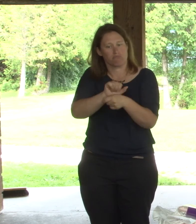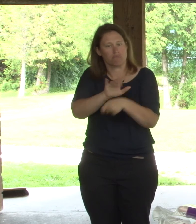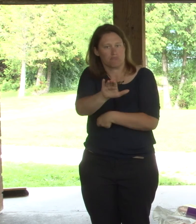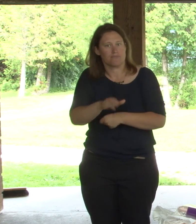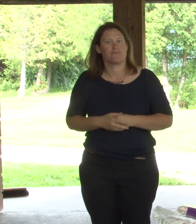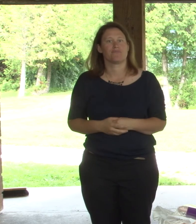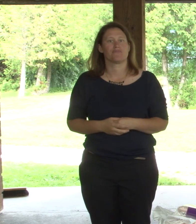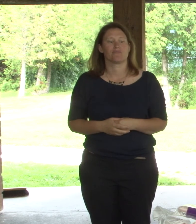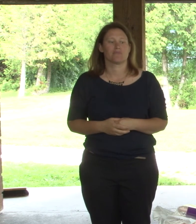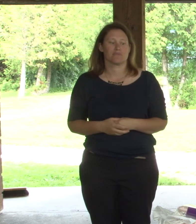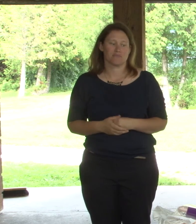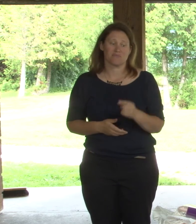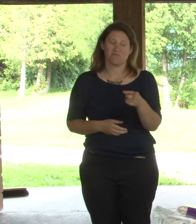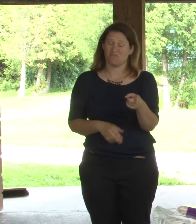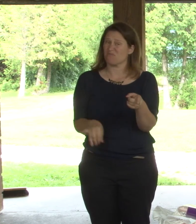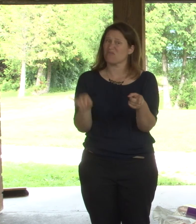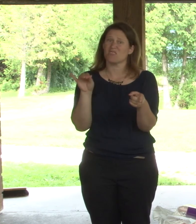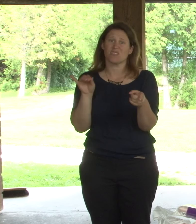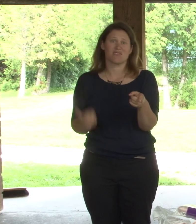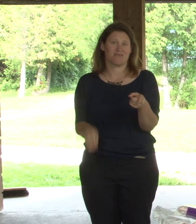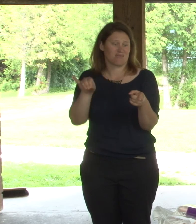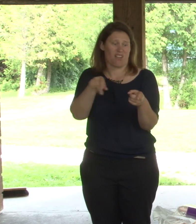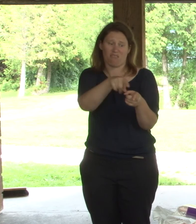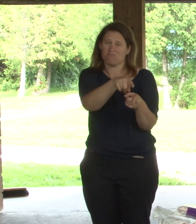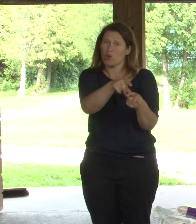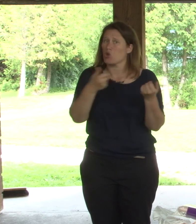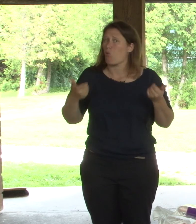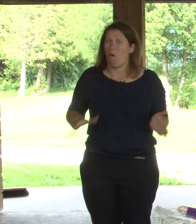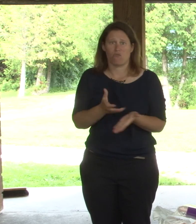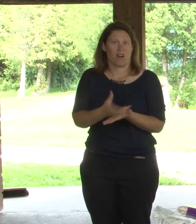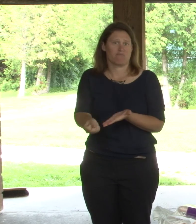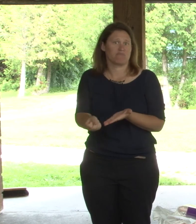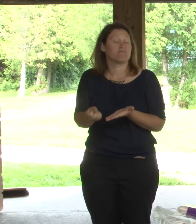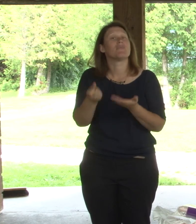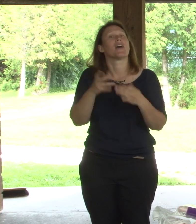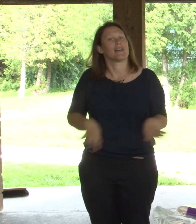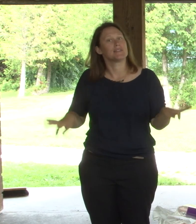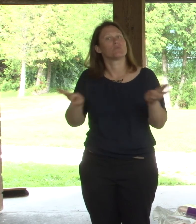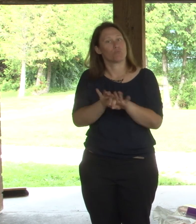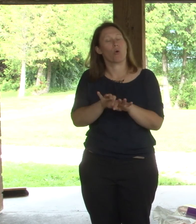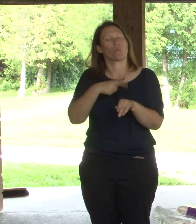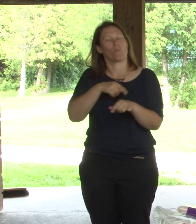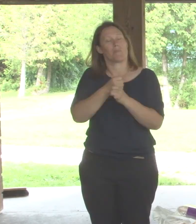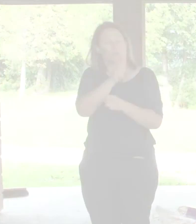incontinence is a very important supply and they, and we want, and we always make sure that our customers get that product on time.